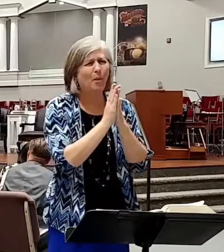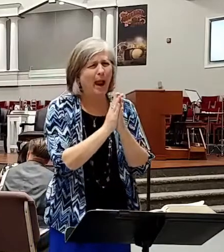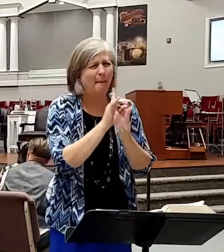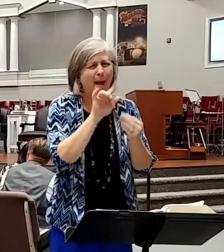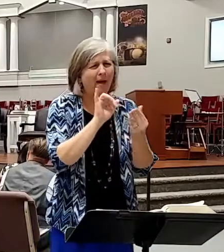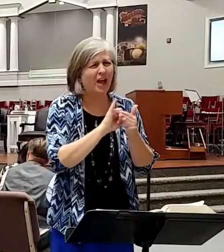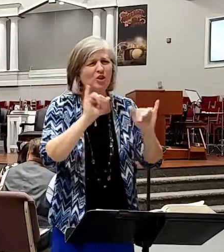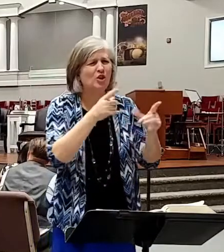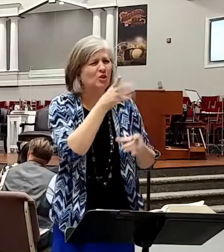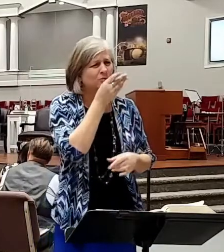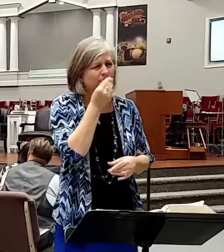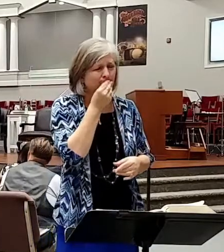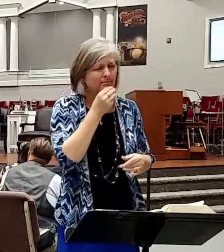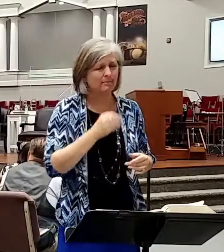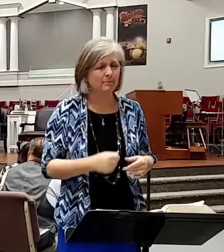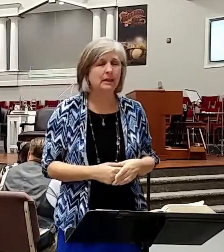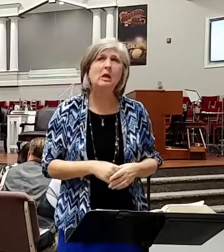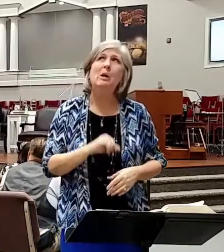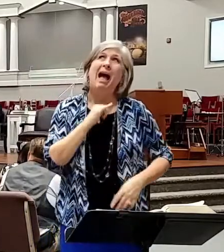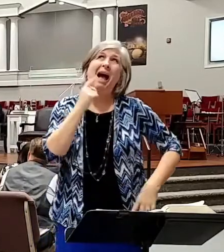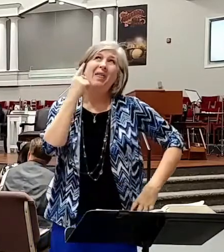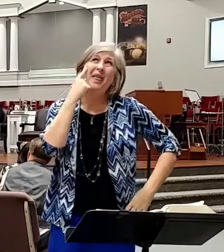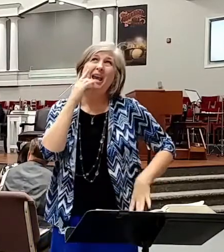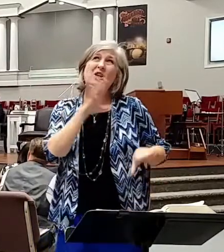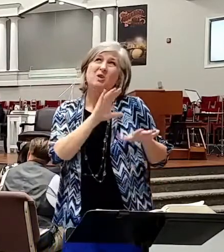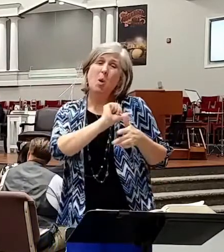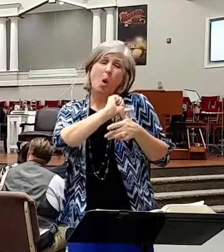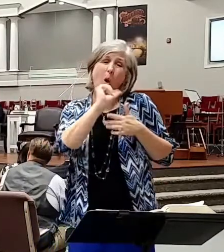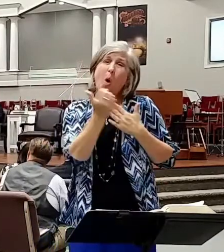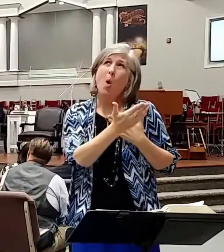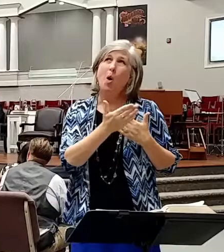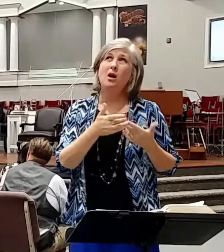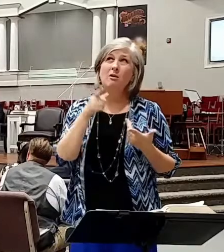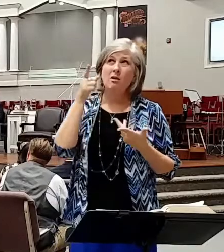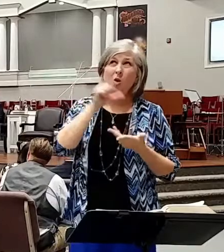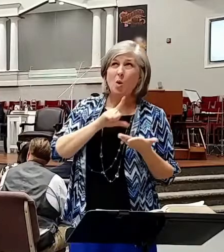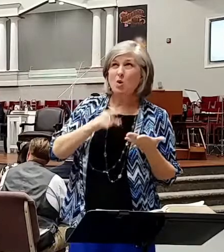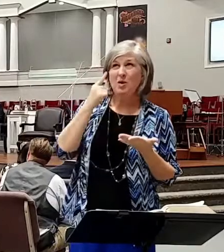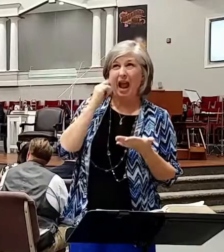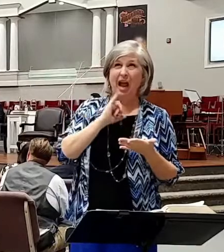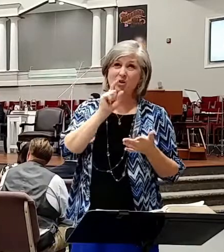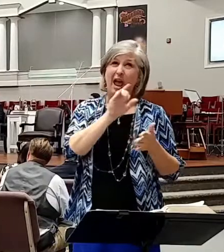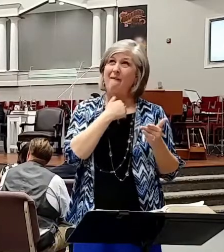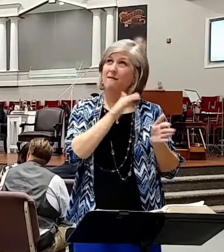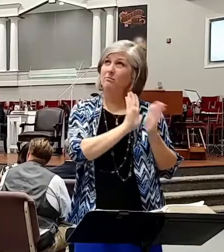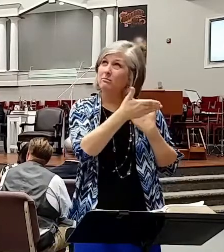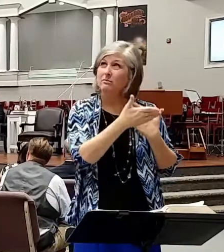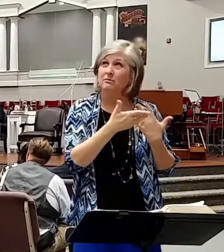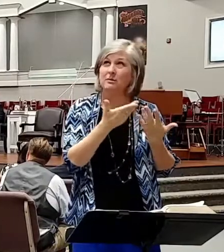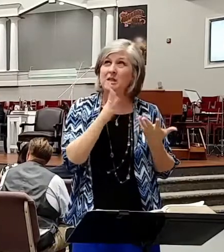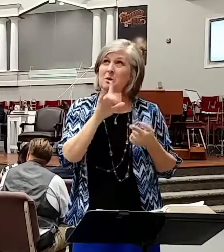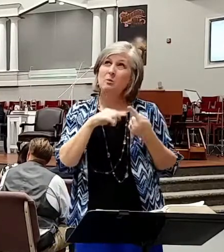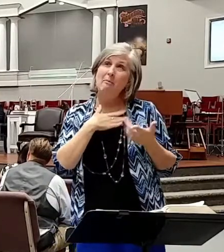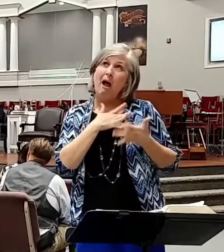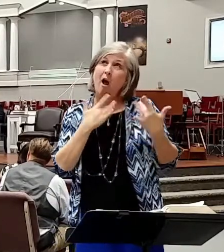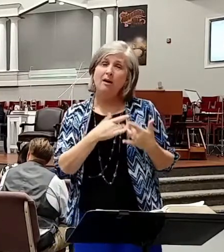well you know I was thinking about committing adultery Lord you reckon I should do that speak to my heart what thou shalt not commit